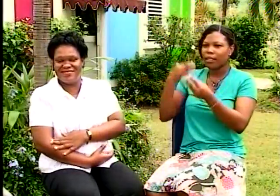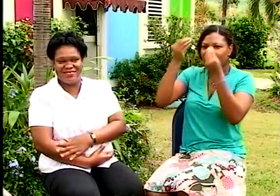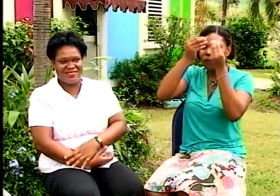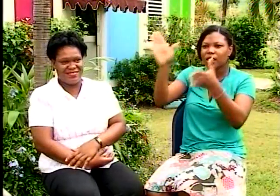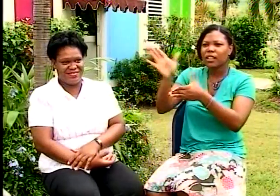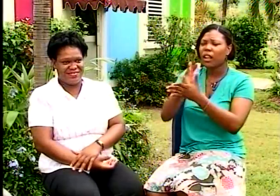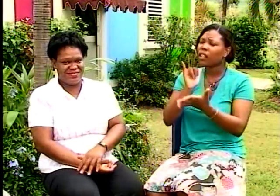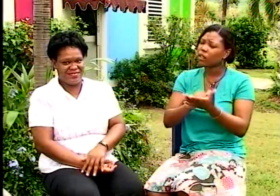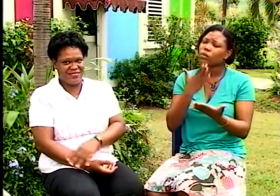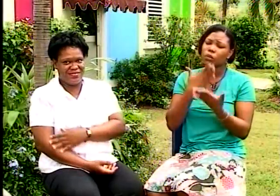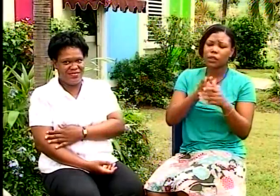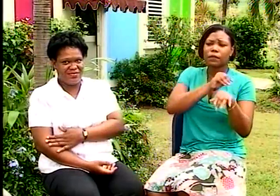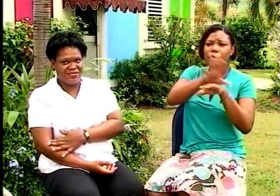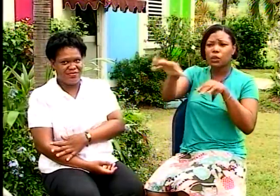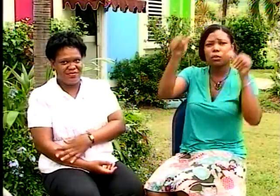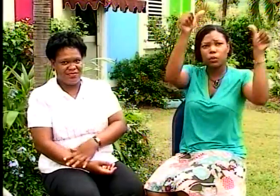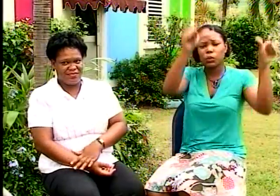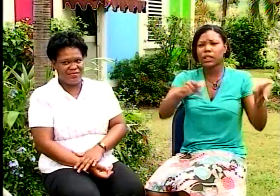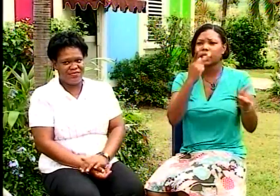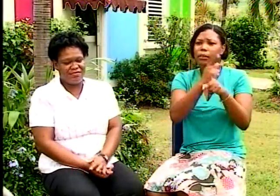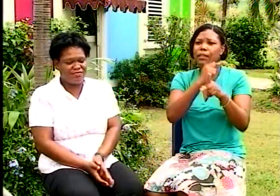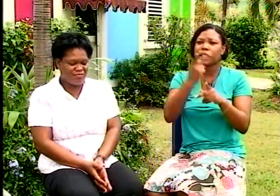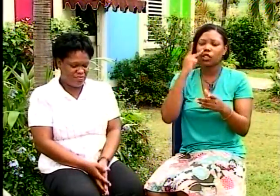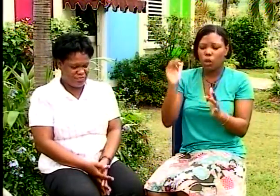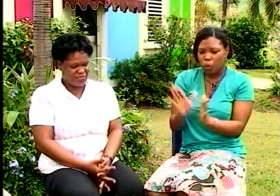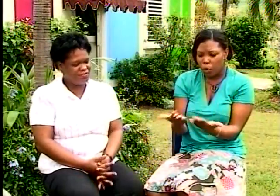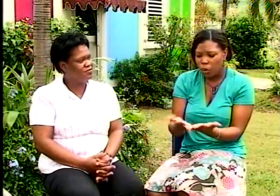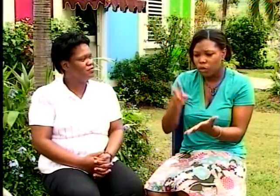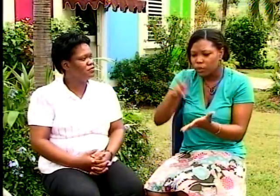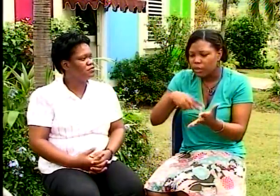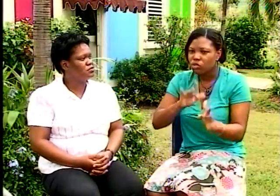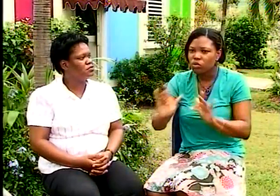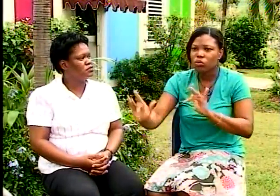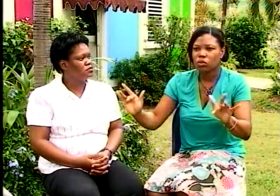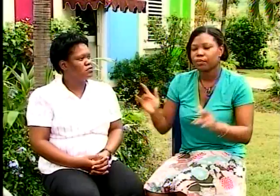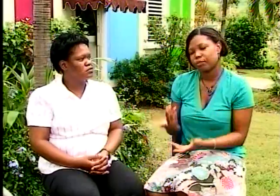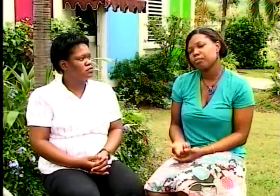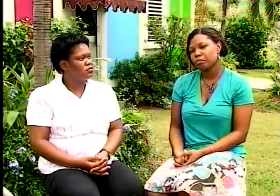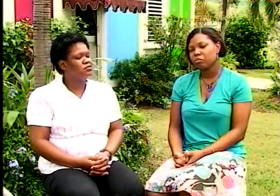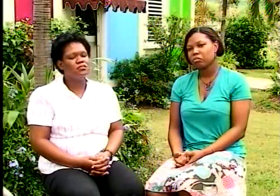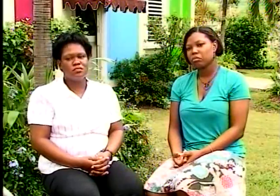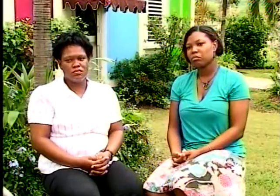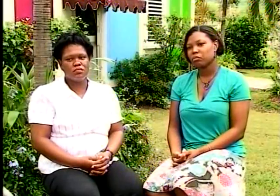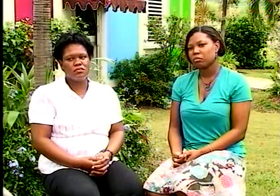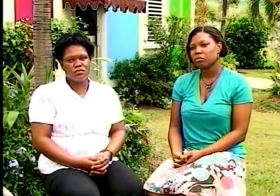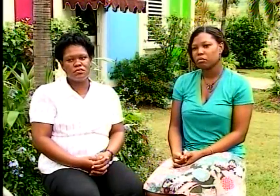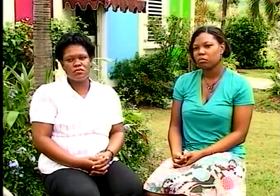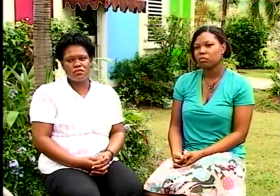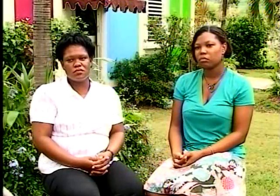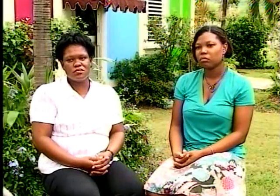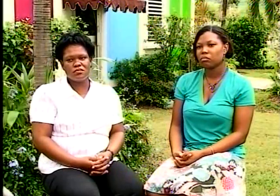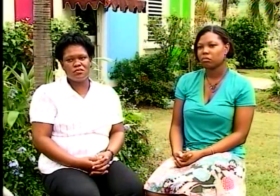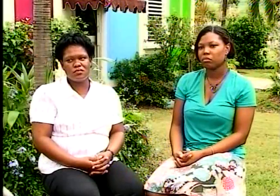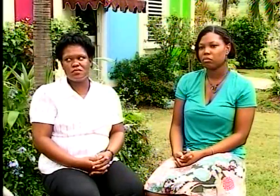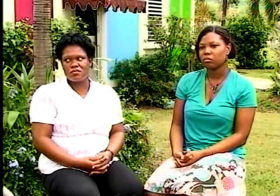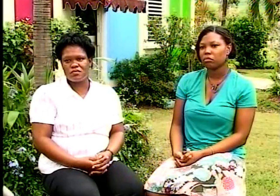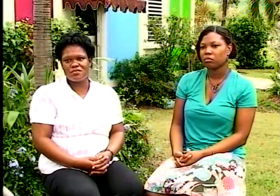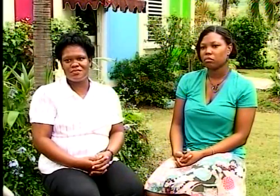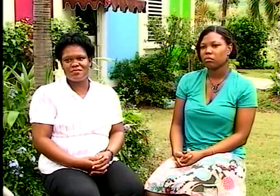ask questions about. The material was really good. They also had books too that they could look at and touch. technical